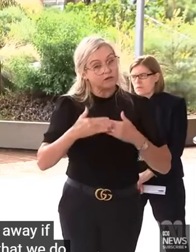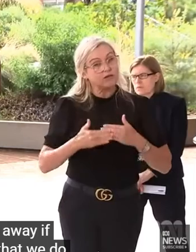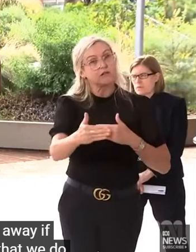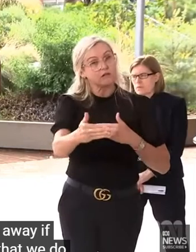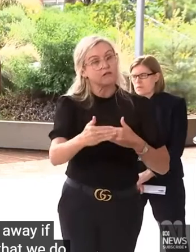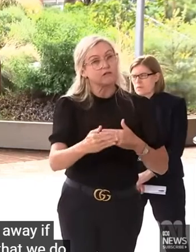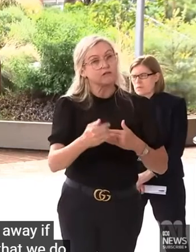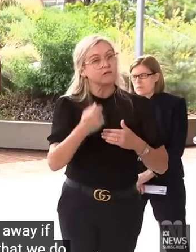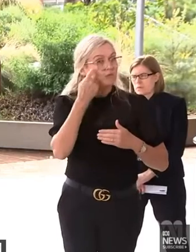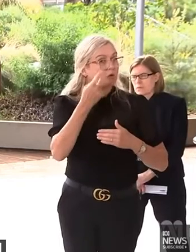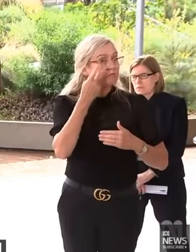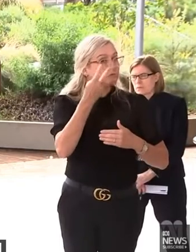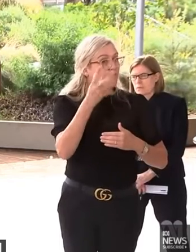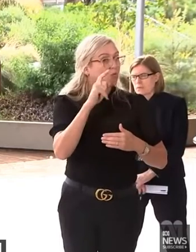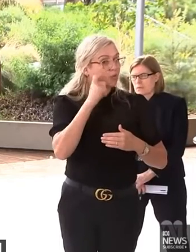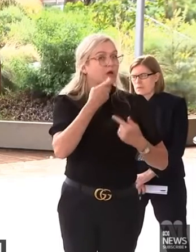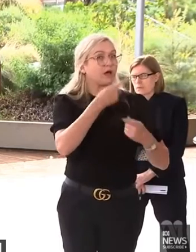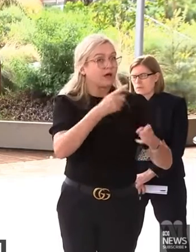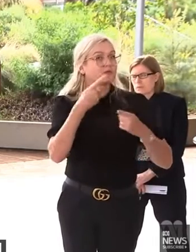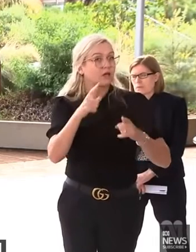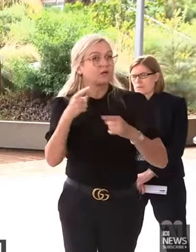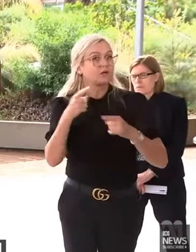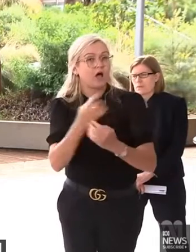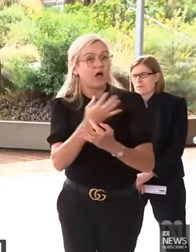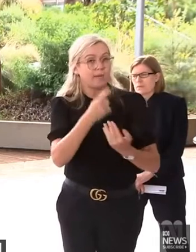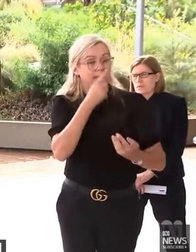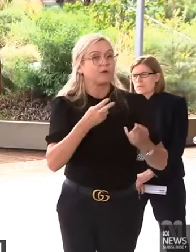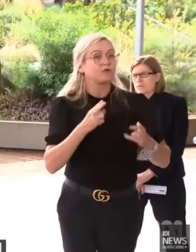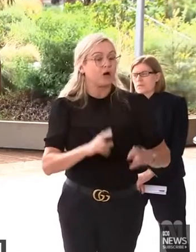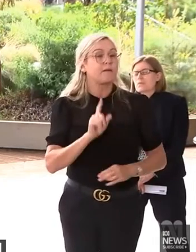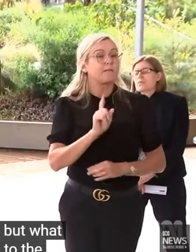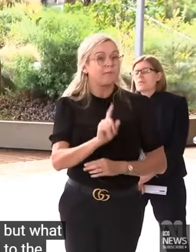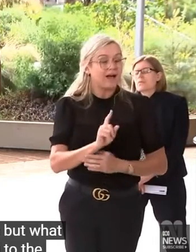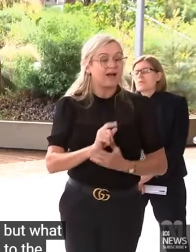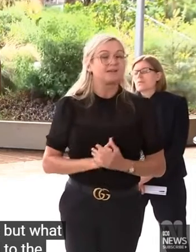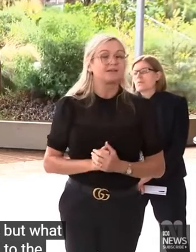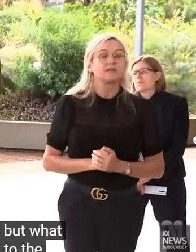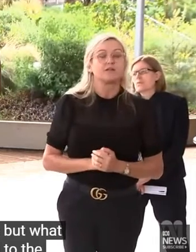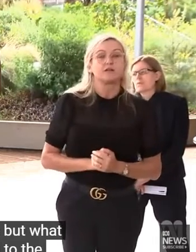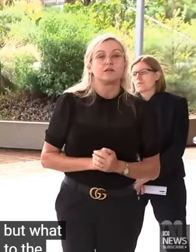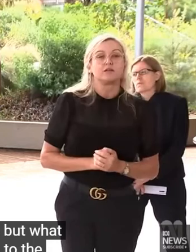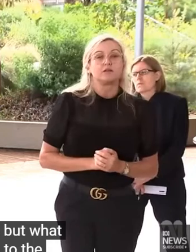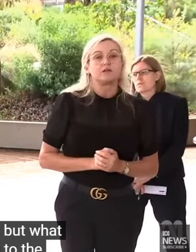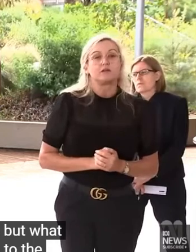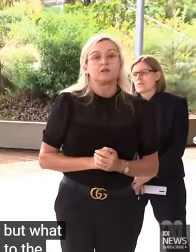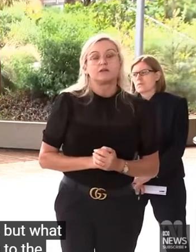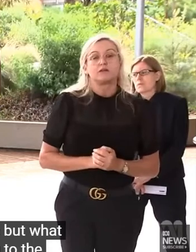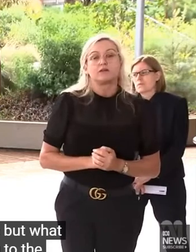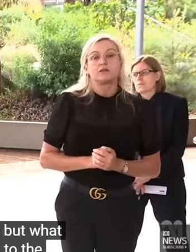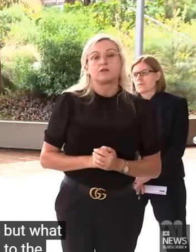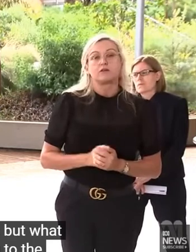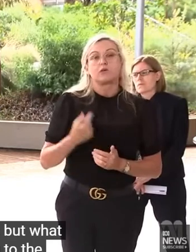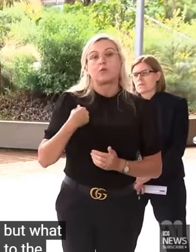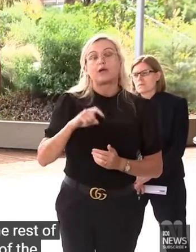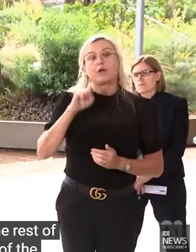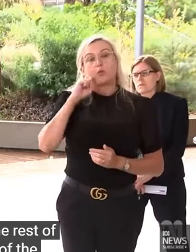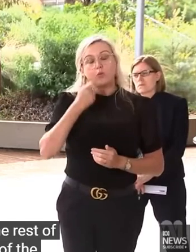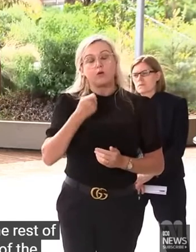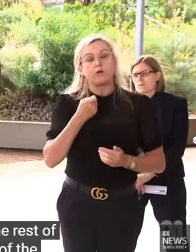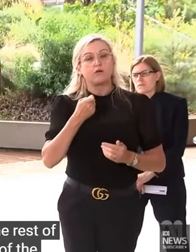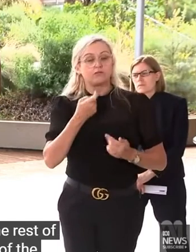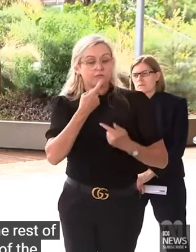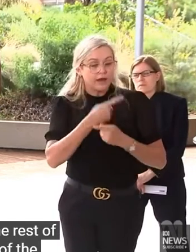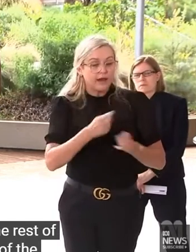what she was explaining to the Premier and I and the rest of the relevant parts of the government is that to be able to give a really clear